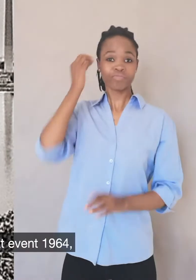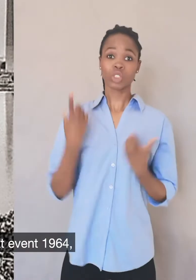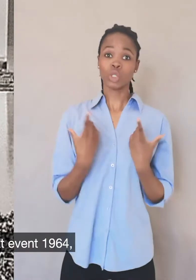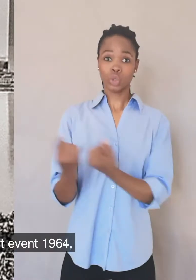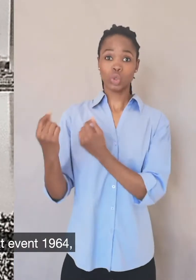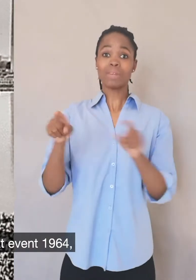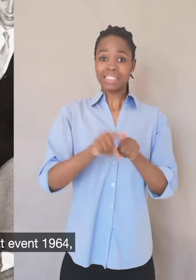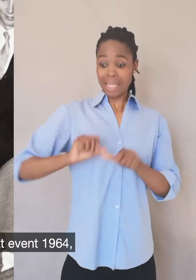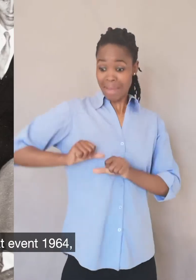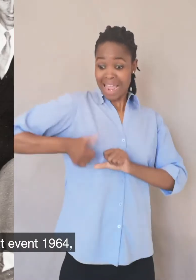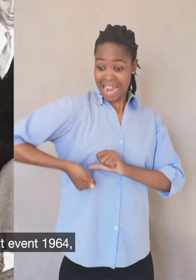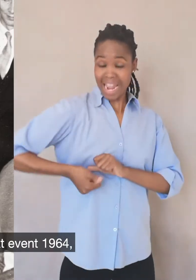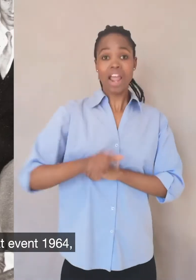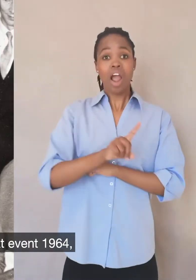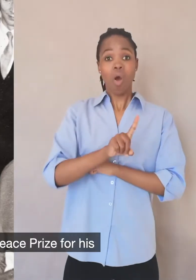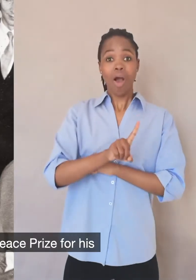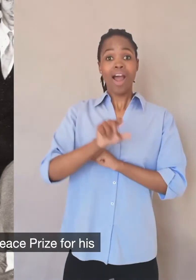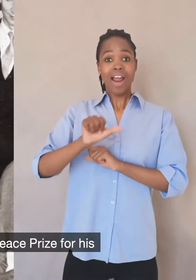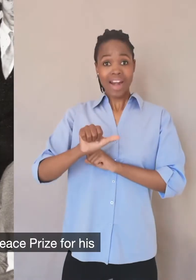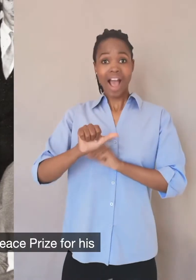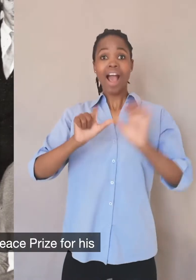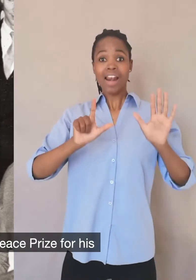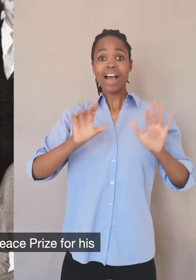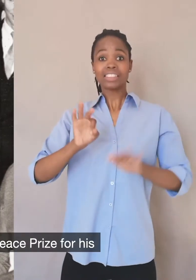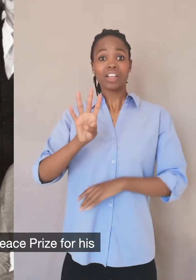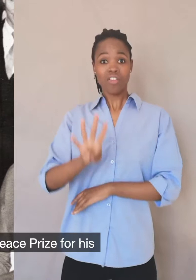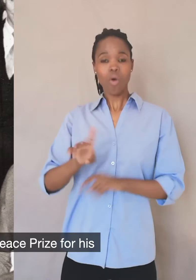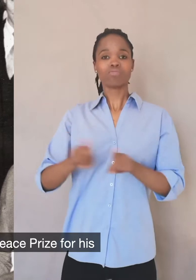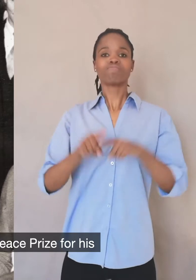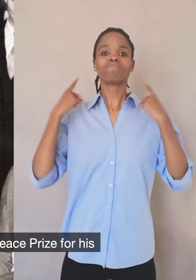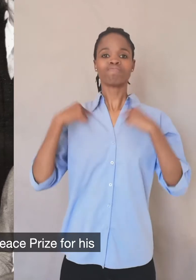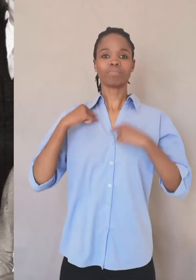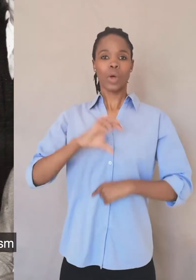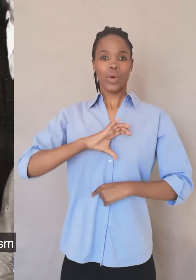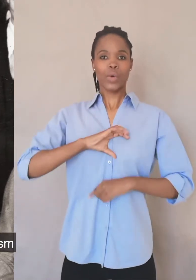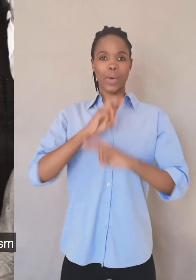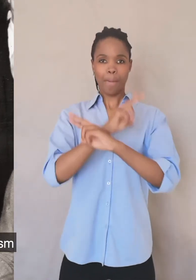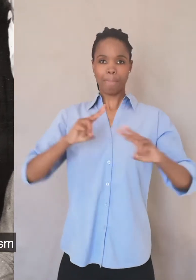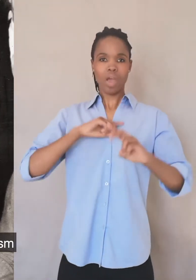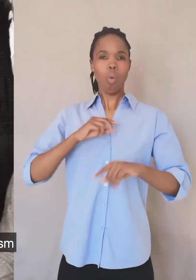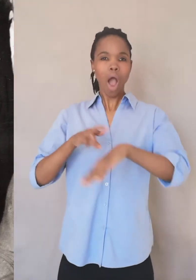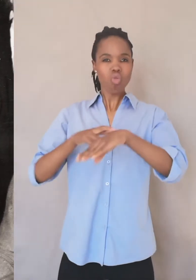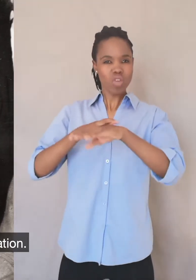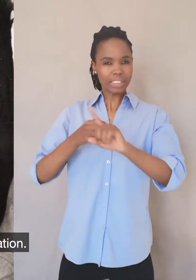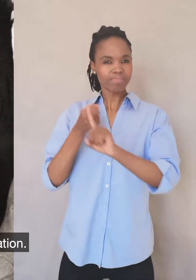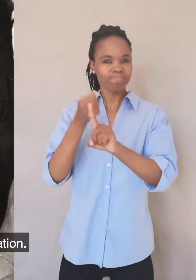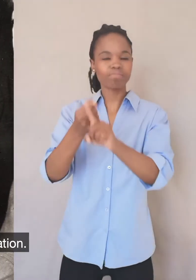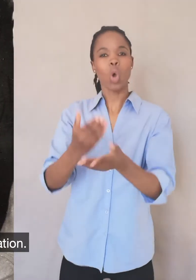was also just post that event in 1964 that he was awarded the Nobel Peace Prize for his work against racism and against segregation.